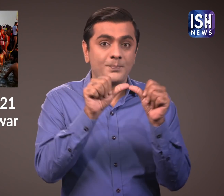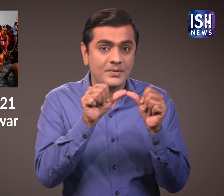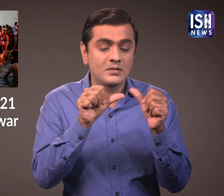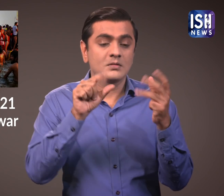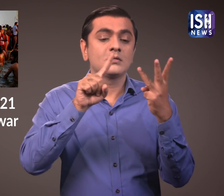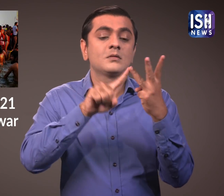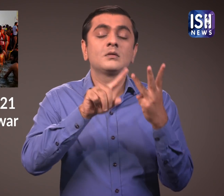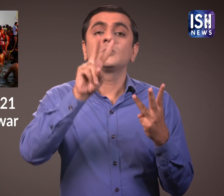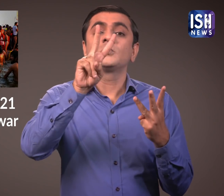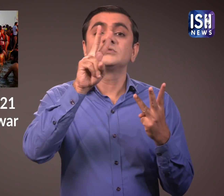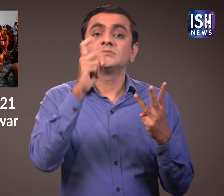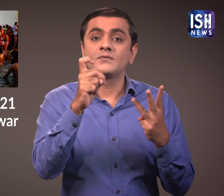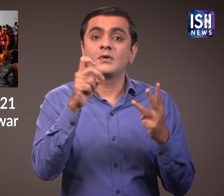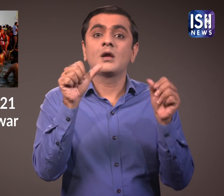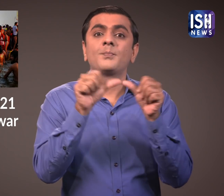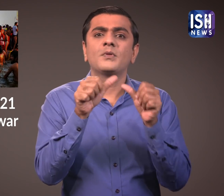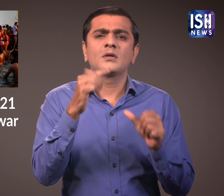14 and April 27.